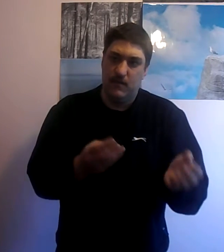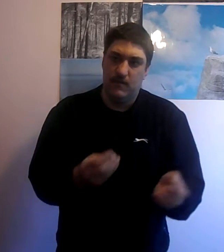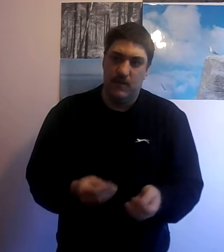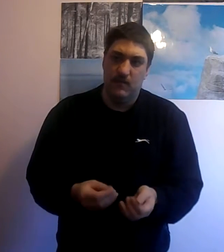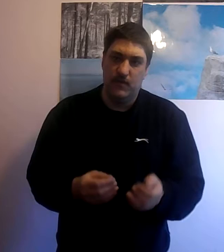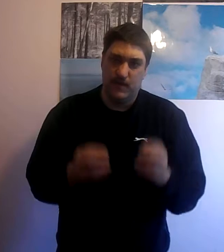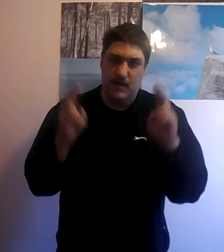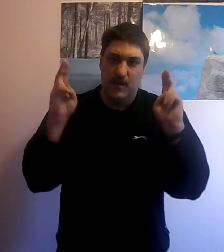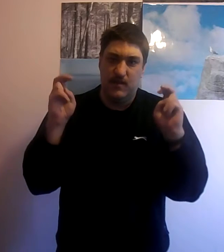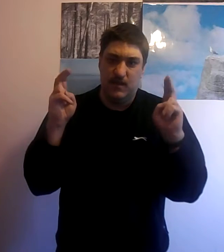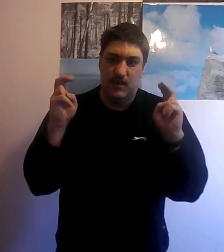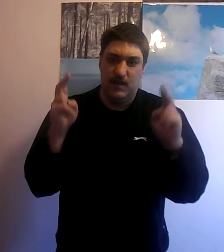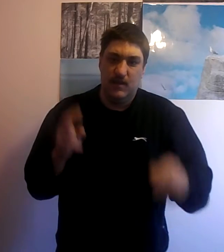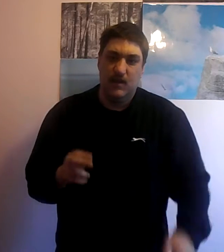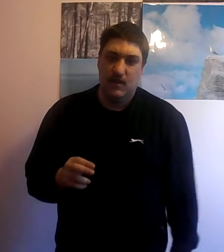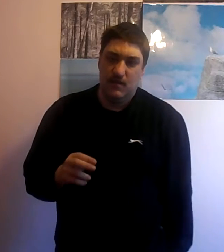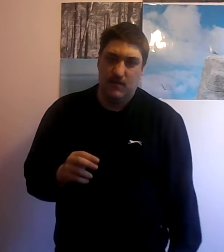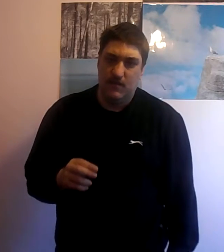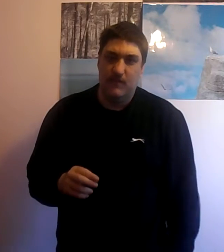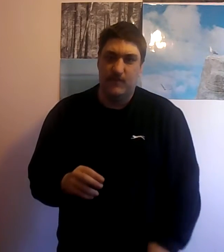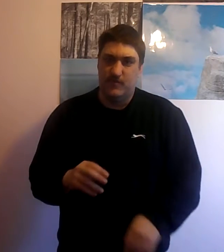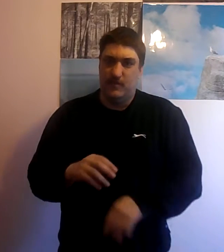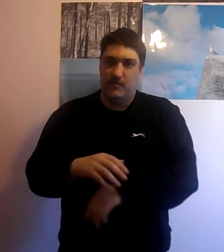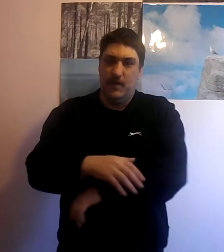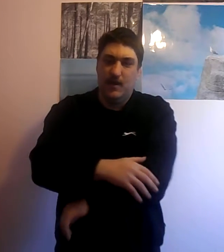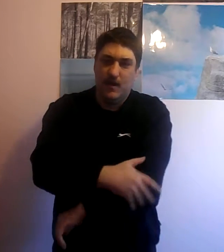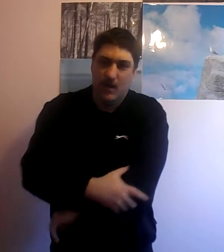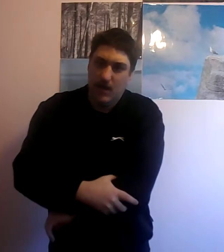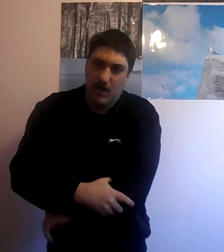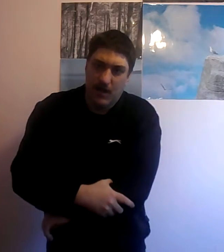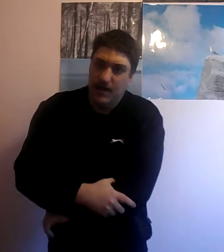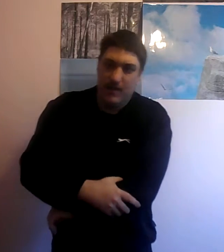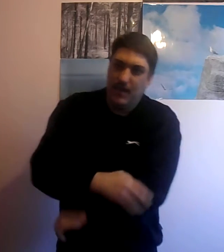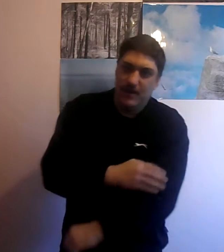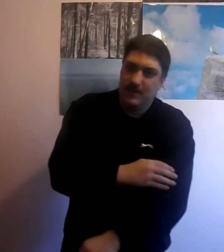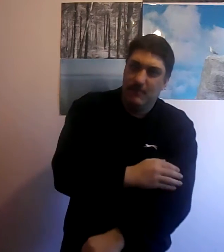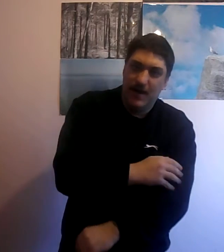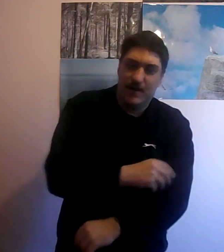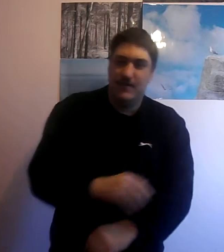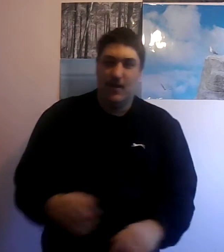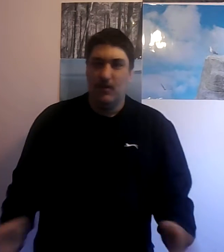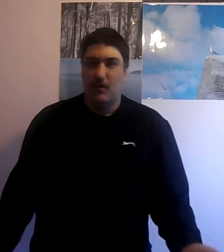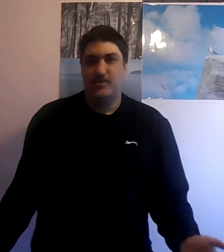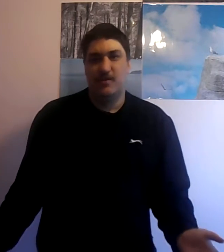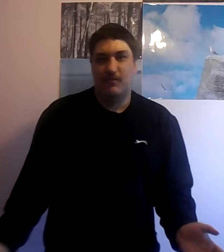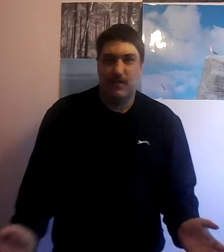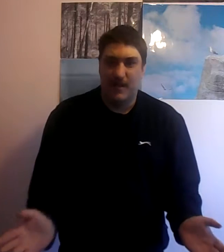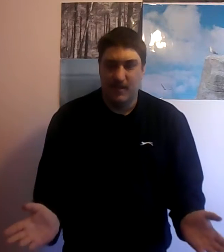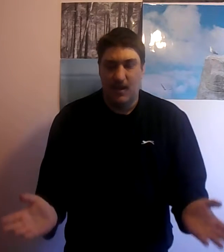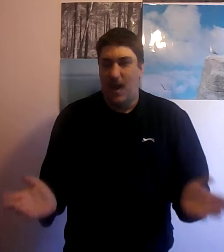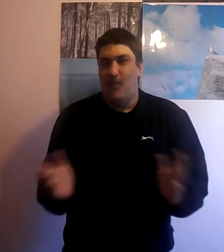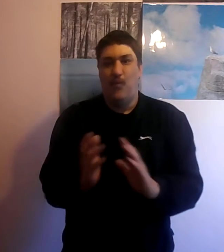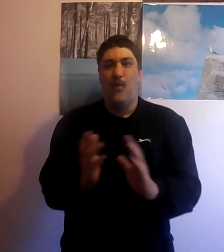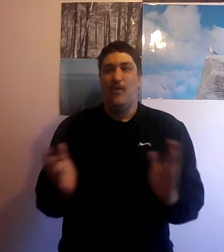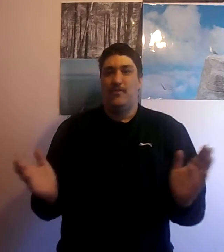deal with this acidic stuff trust me it makes no logical sense whatsoever